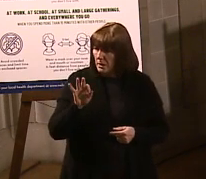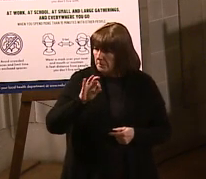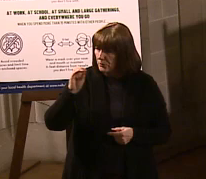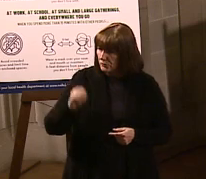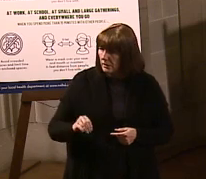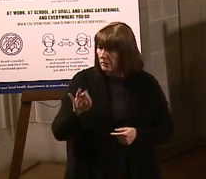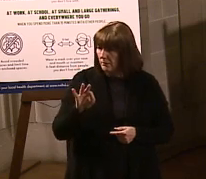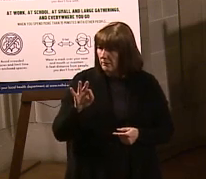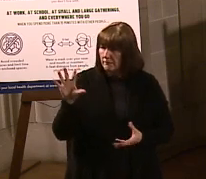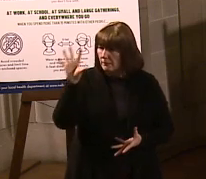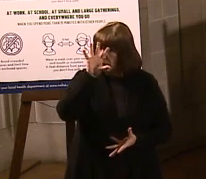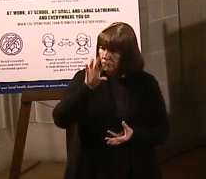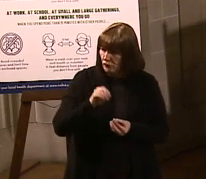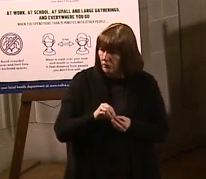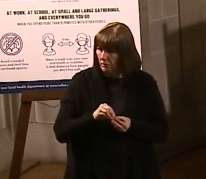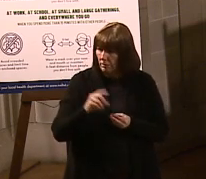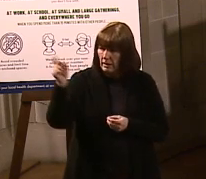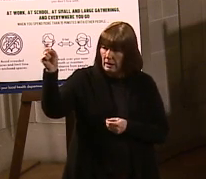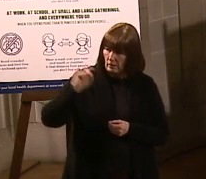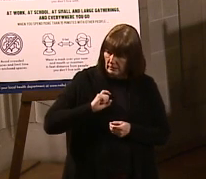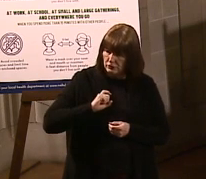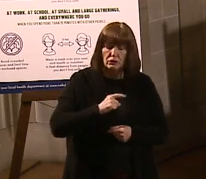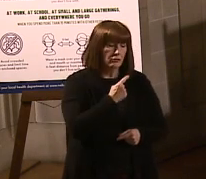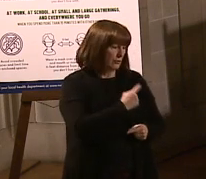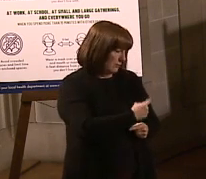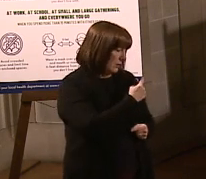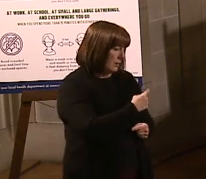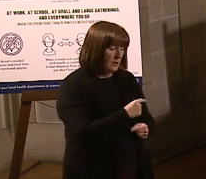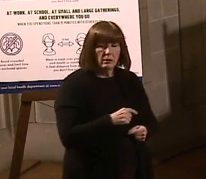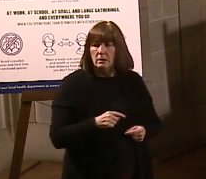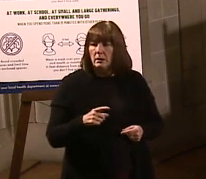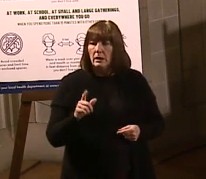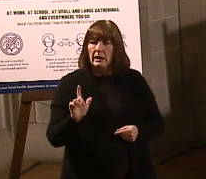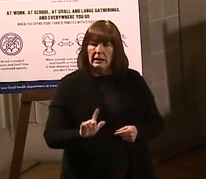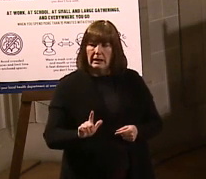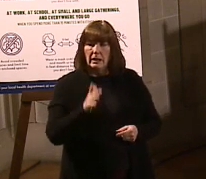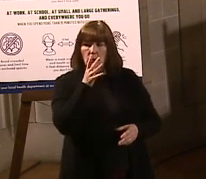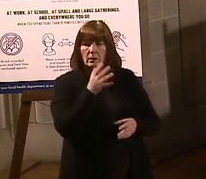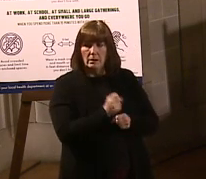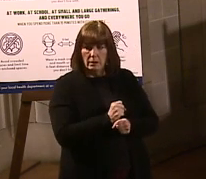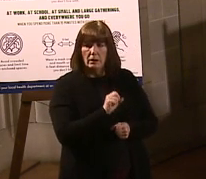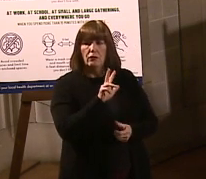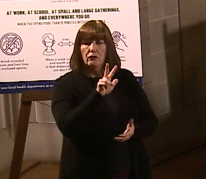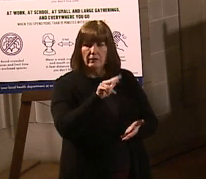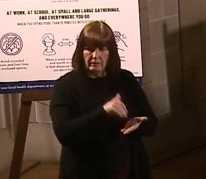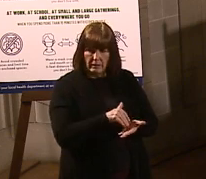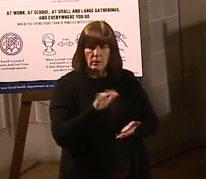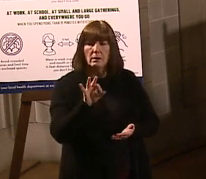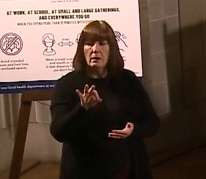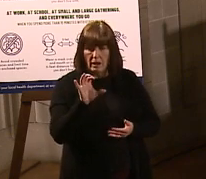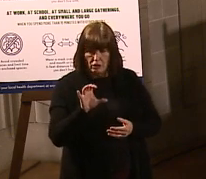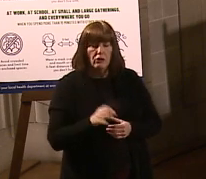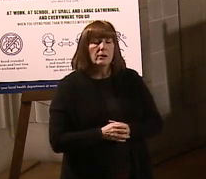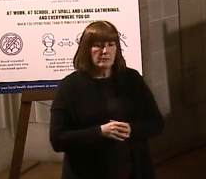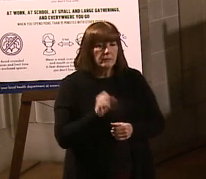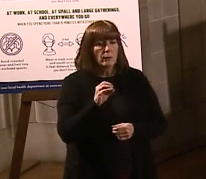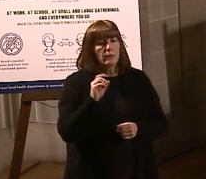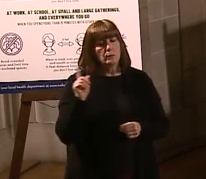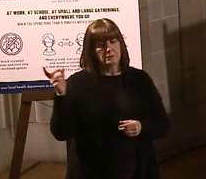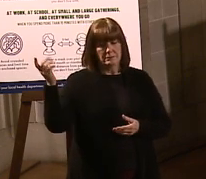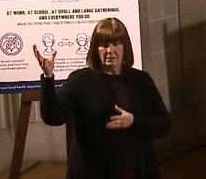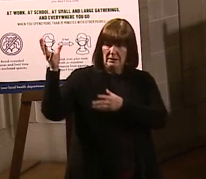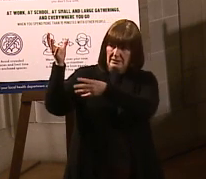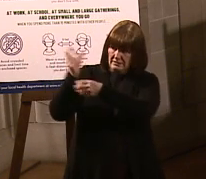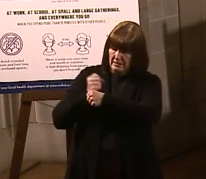of the overall allocation. Is that right? So that... And Lincoln will get 3,900. So those allocations will stay